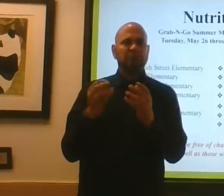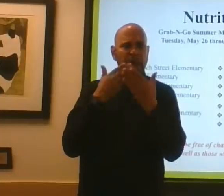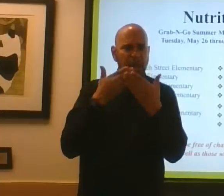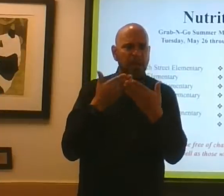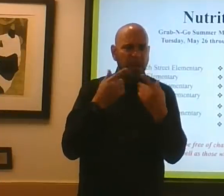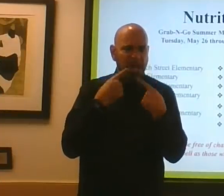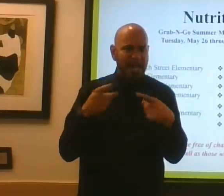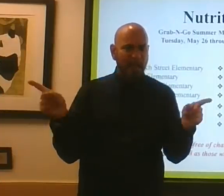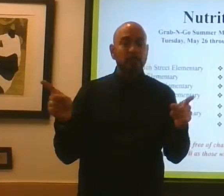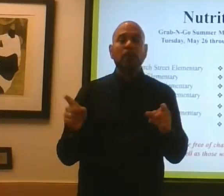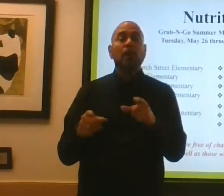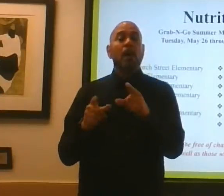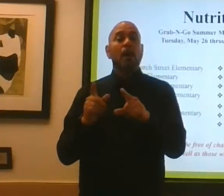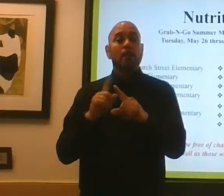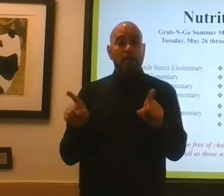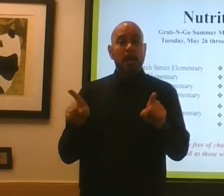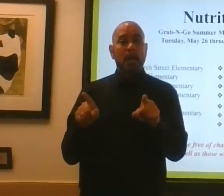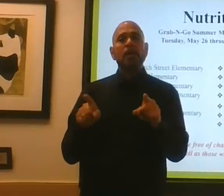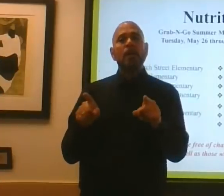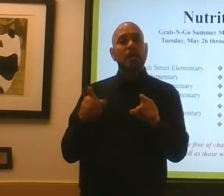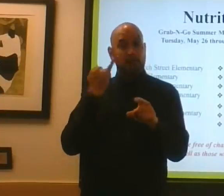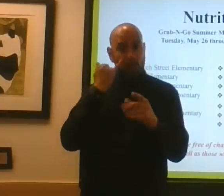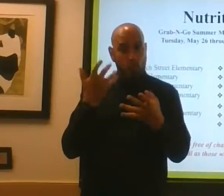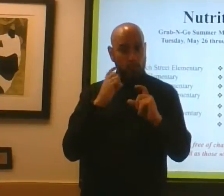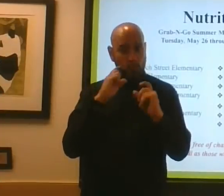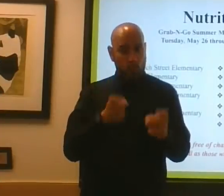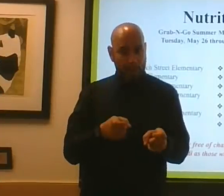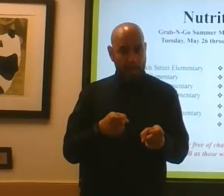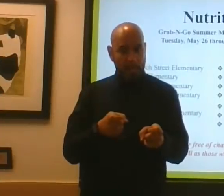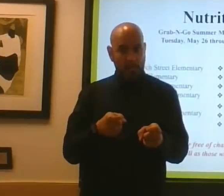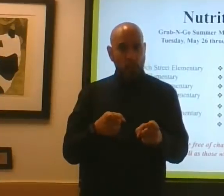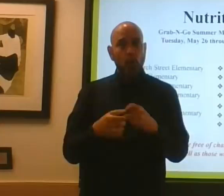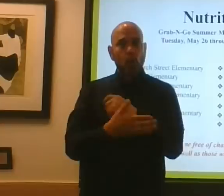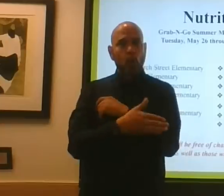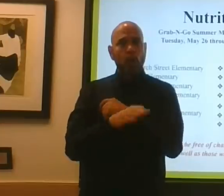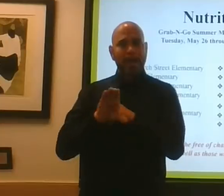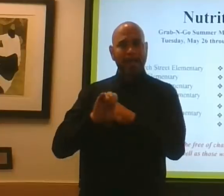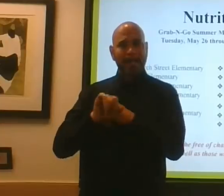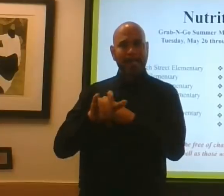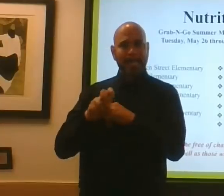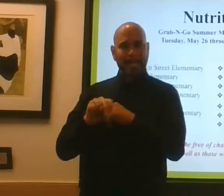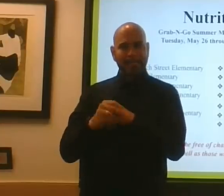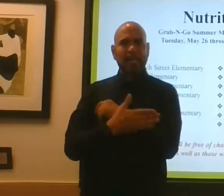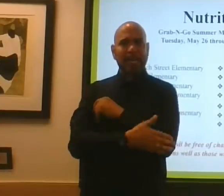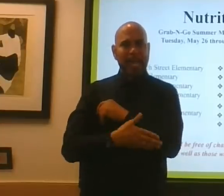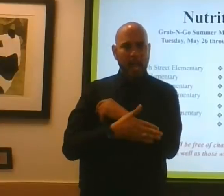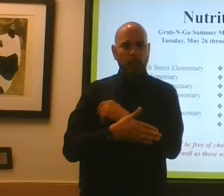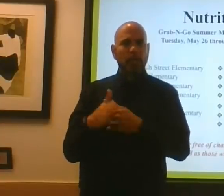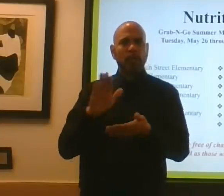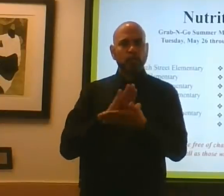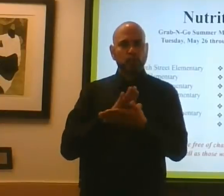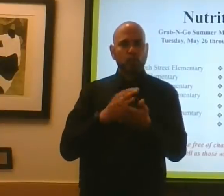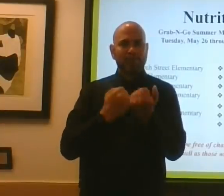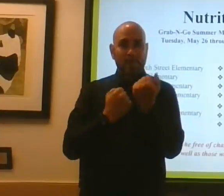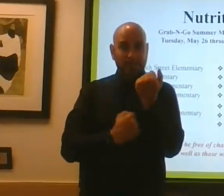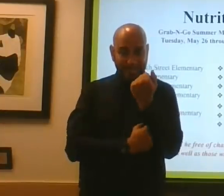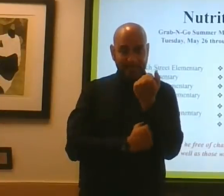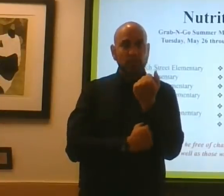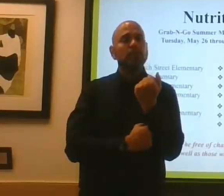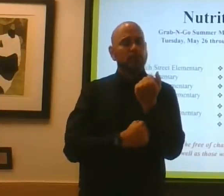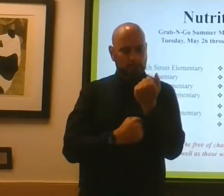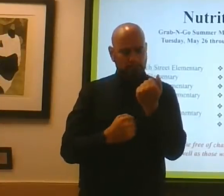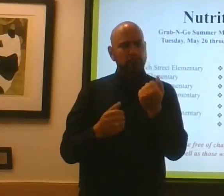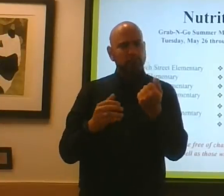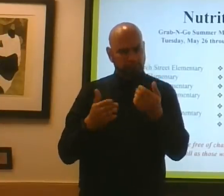you can donate to the Clayton County Public Schools Foundation. And I can assure you, I can assure you, we're going to continue